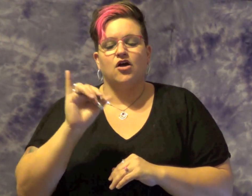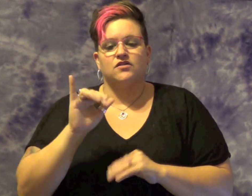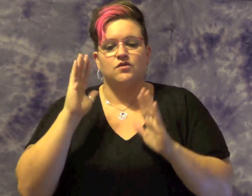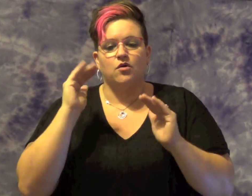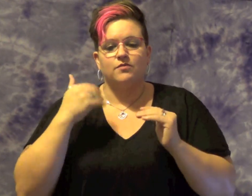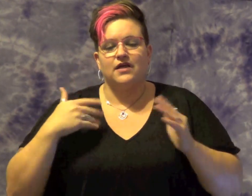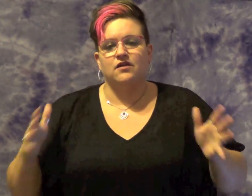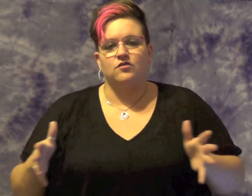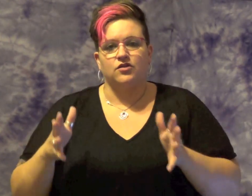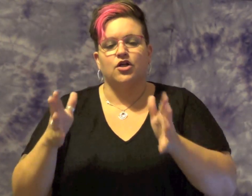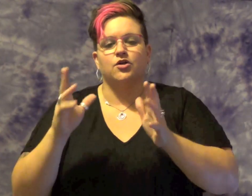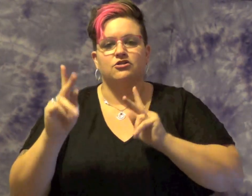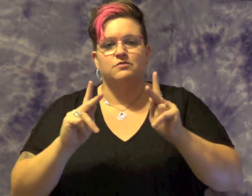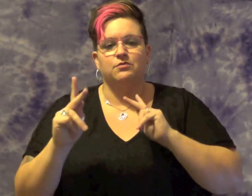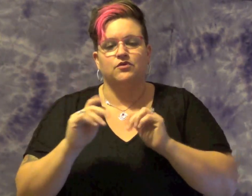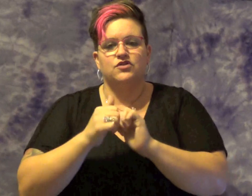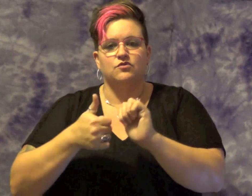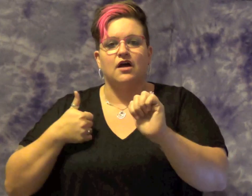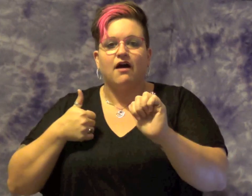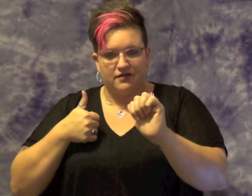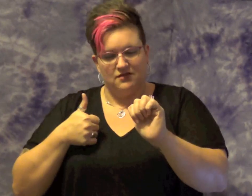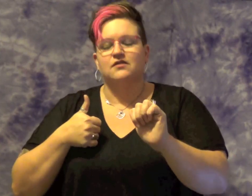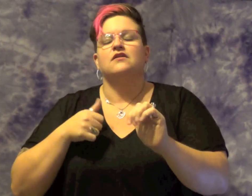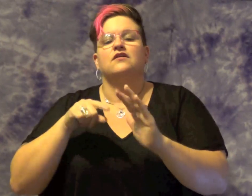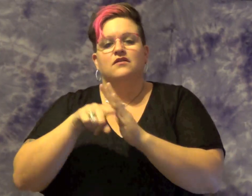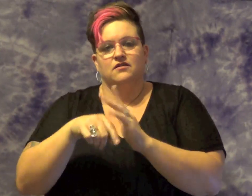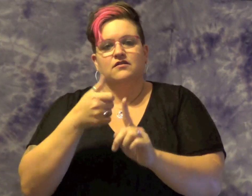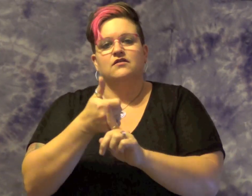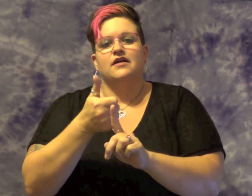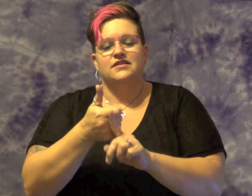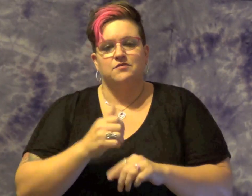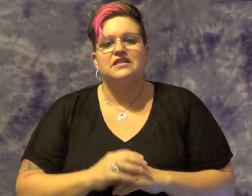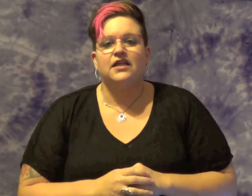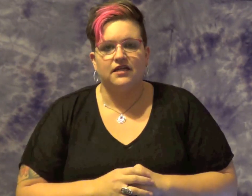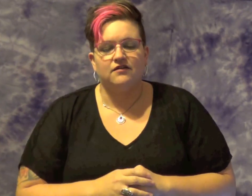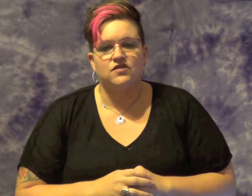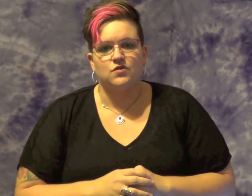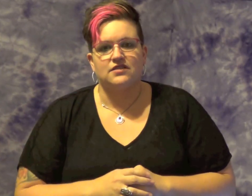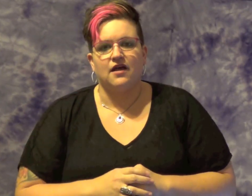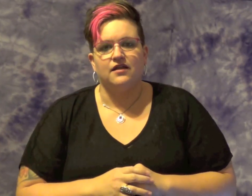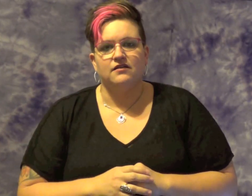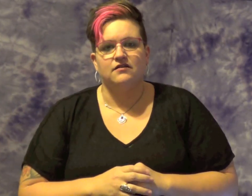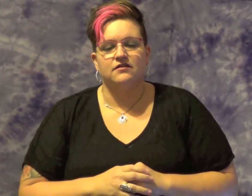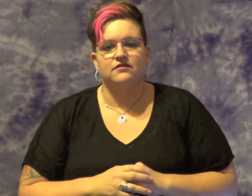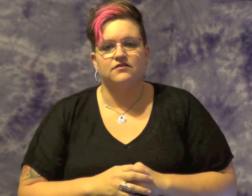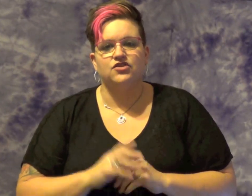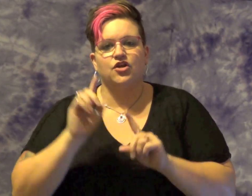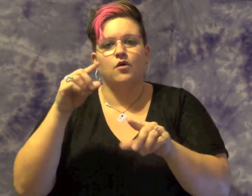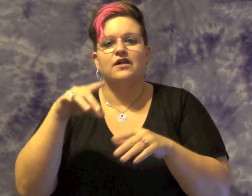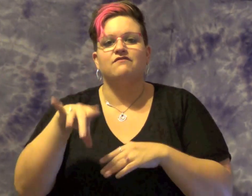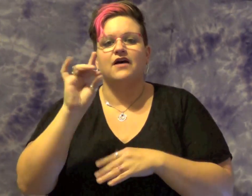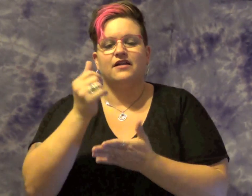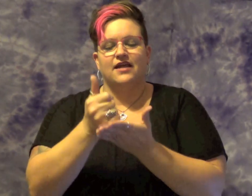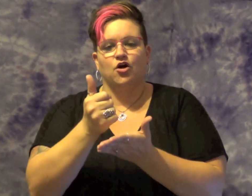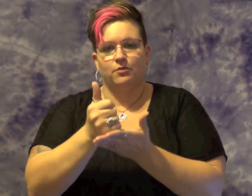also hope that it will encourage people to not attempt any suicide, to go and find help.